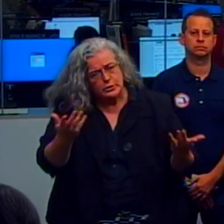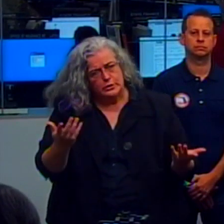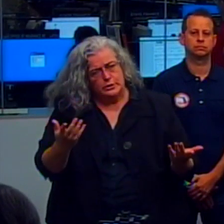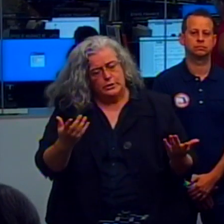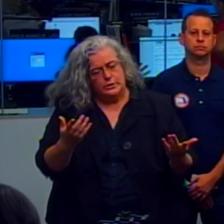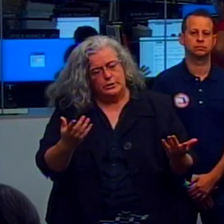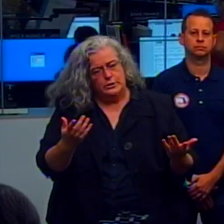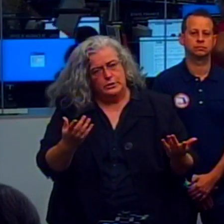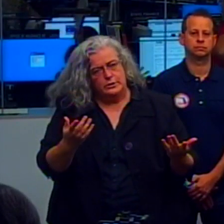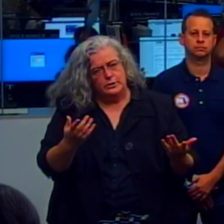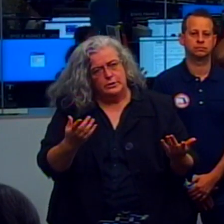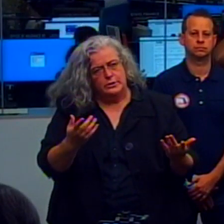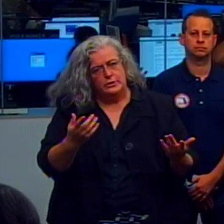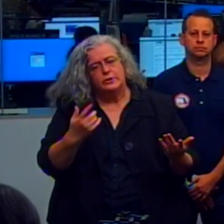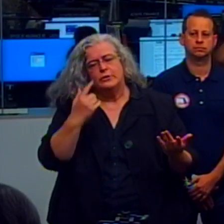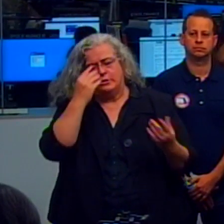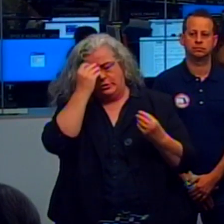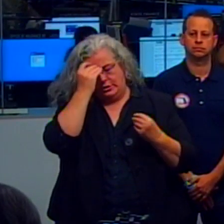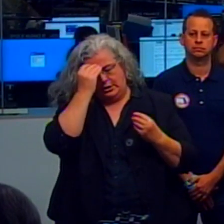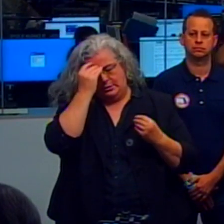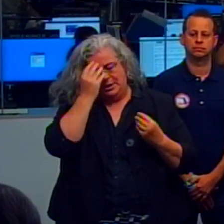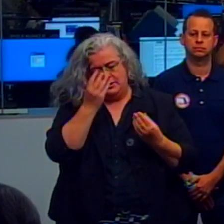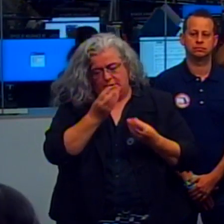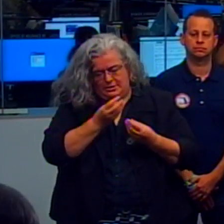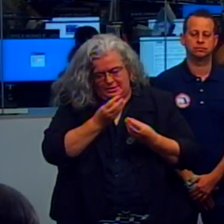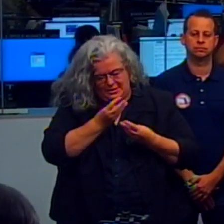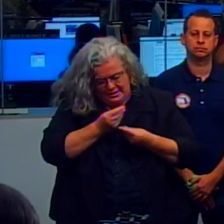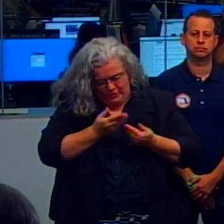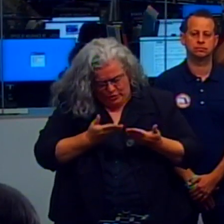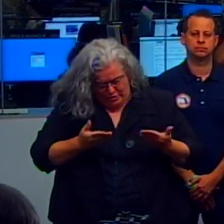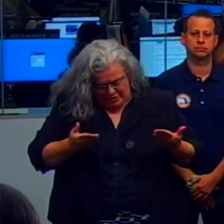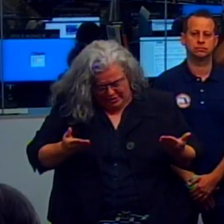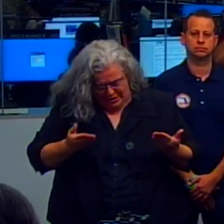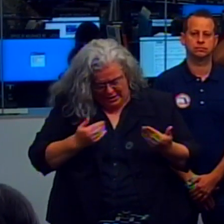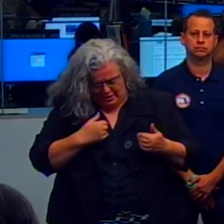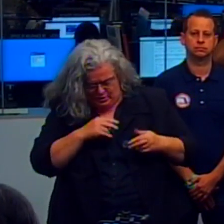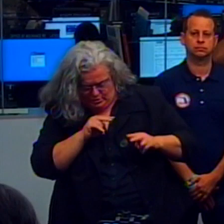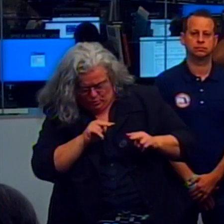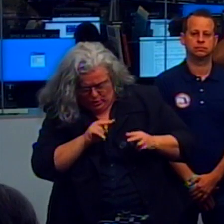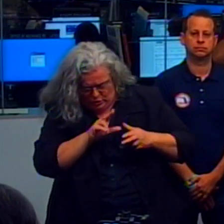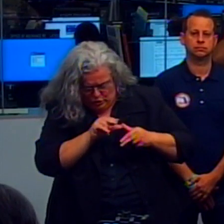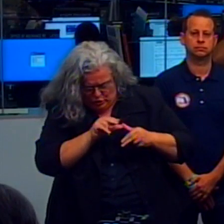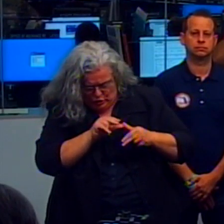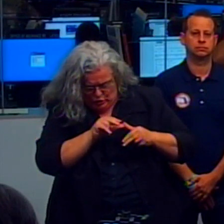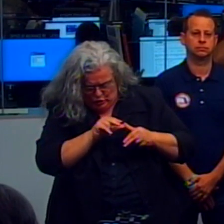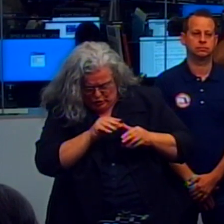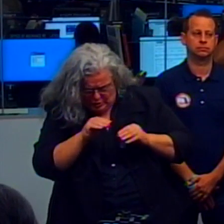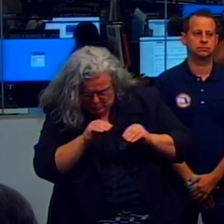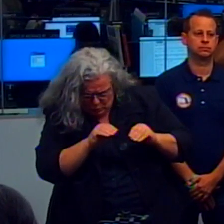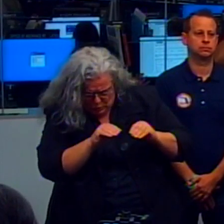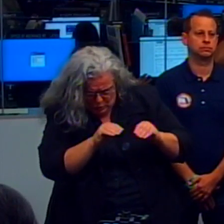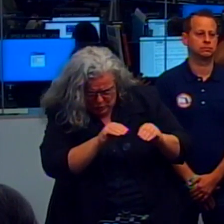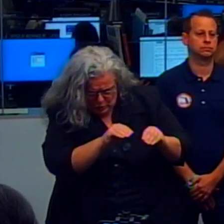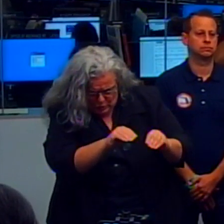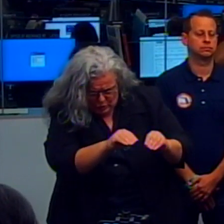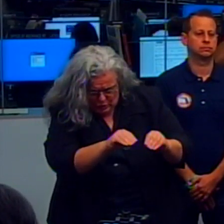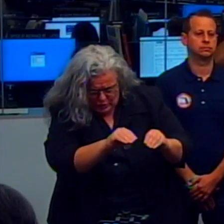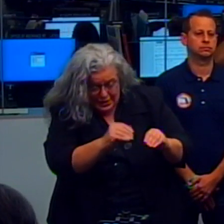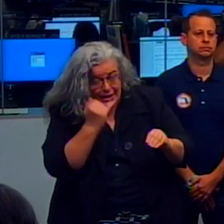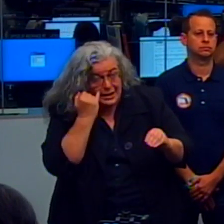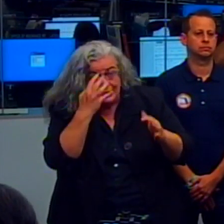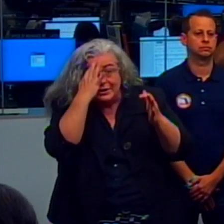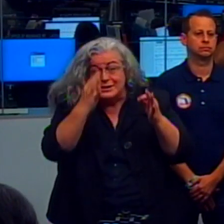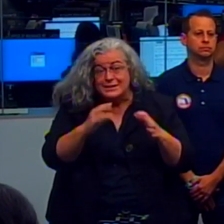considering a variety of factors and obviously monitoring the storm's path. And so those decisions are not made lightly. But if you're in an